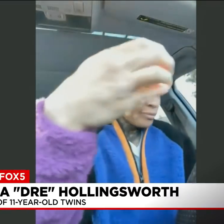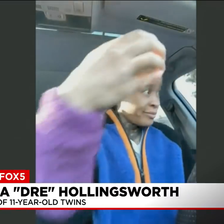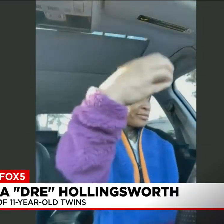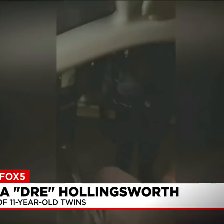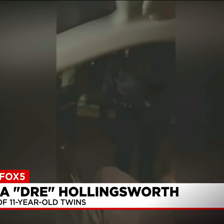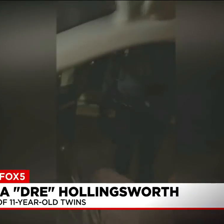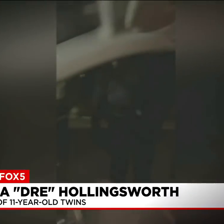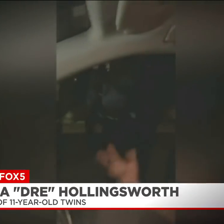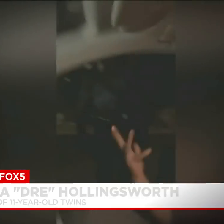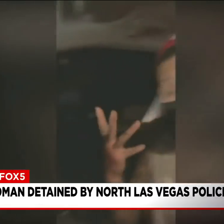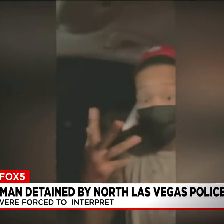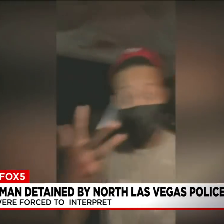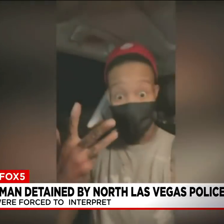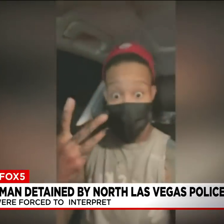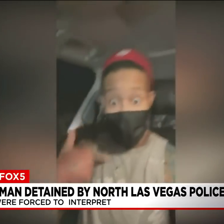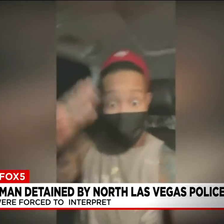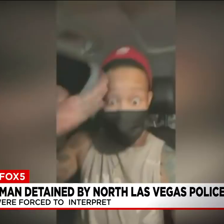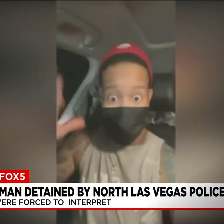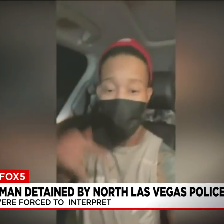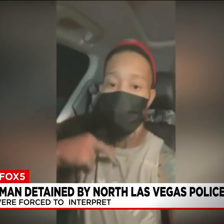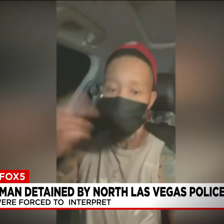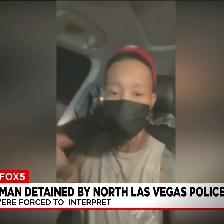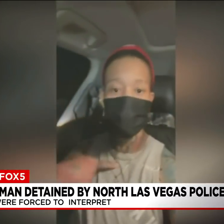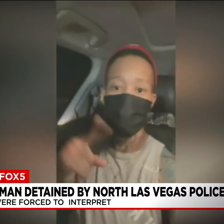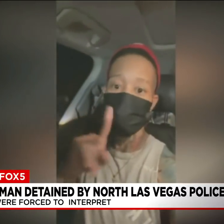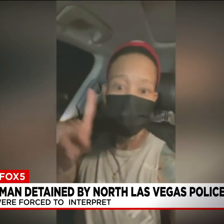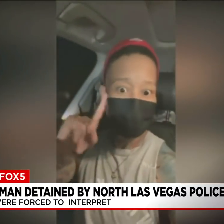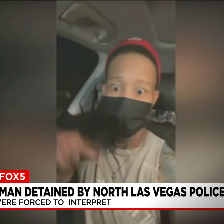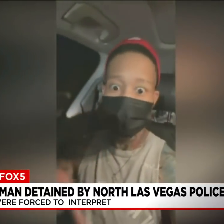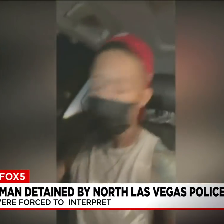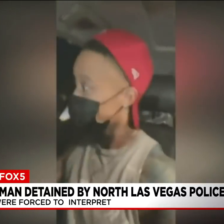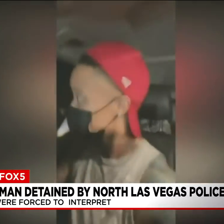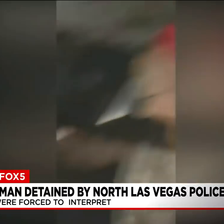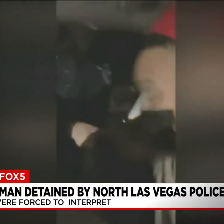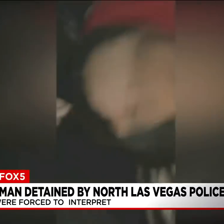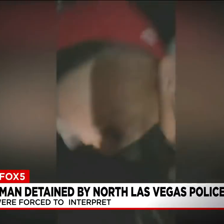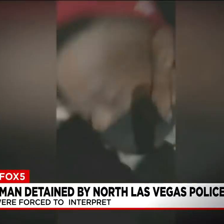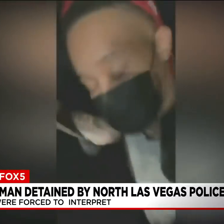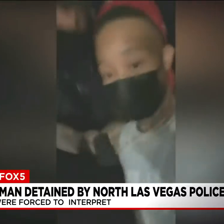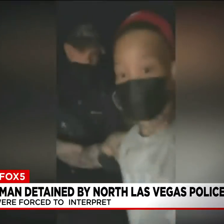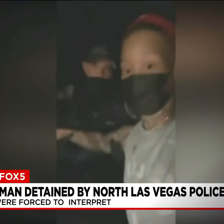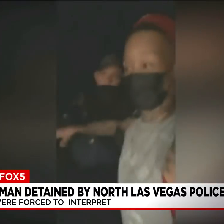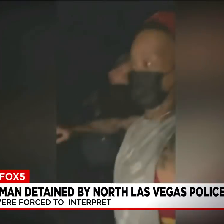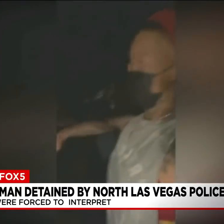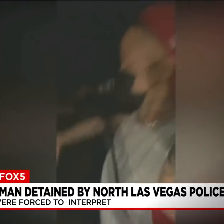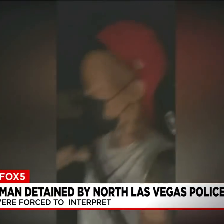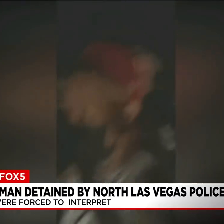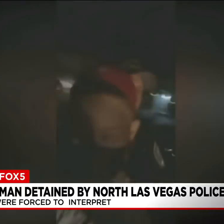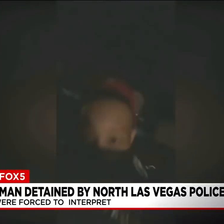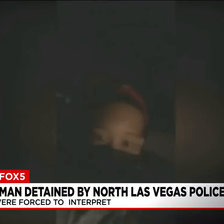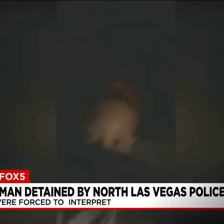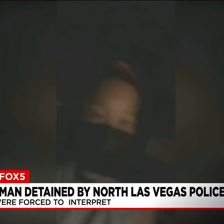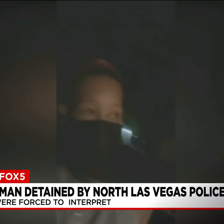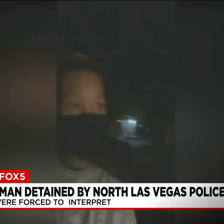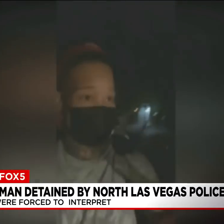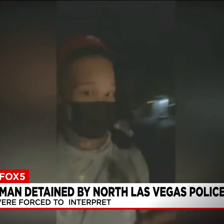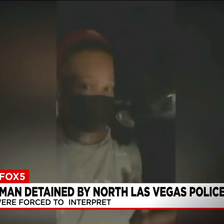me. I'm black. I'm deaf. George Floyd just happened. Ow, ow. Come on. The police officer pulled my arm.